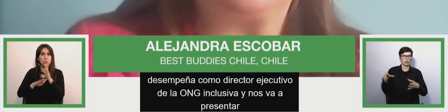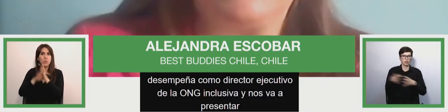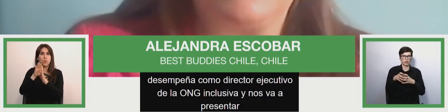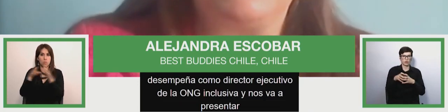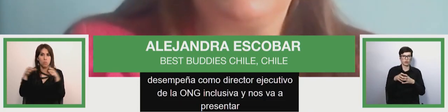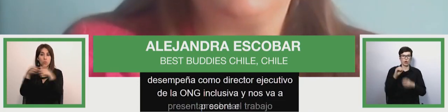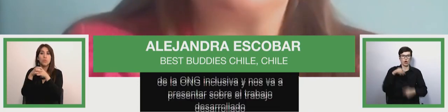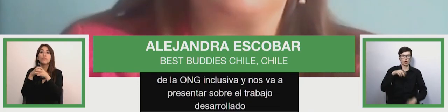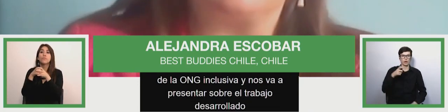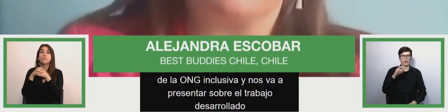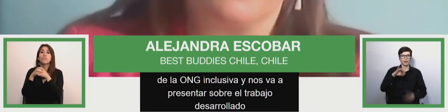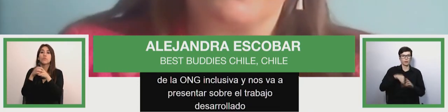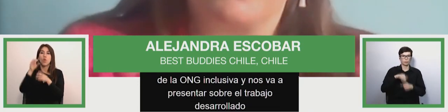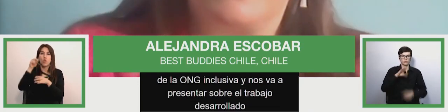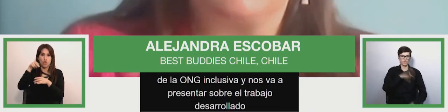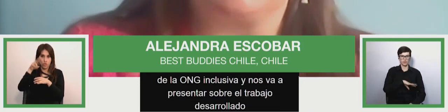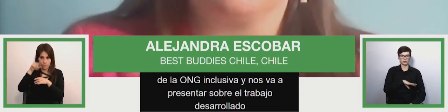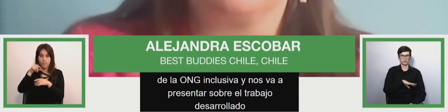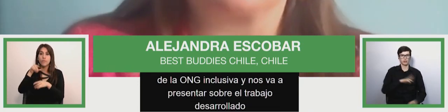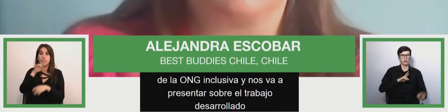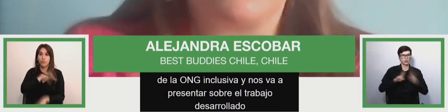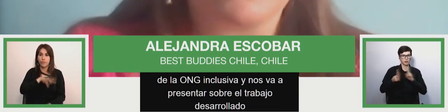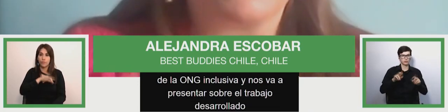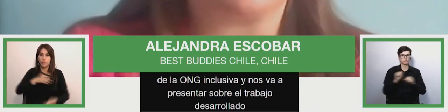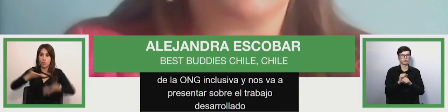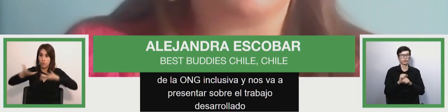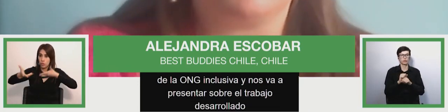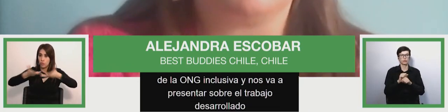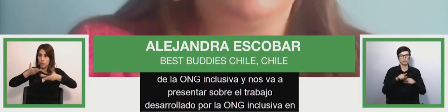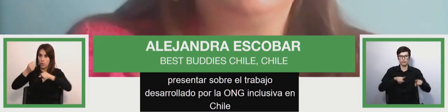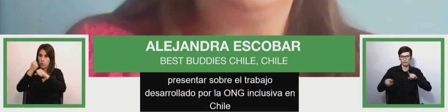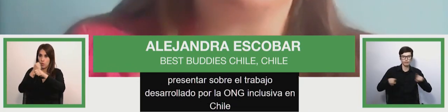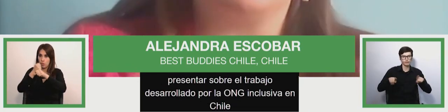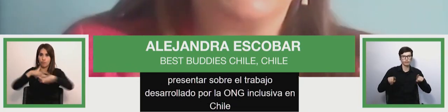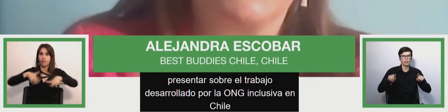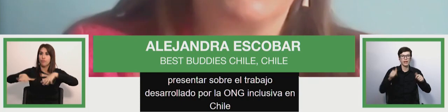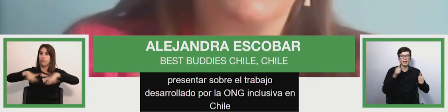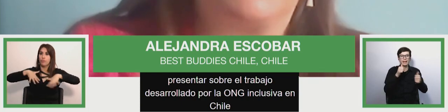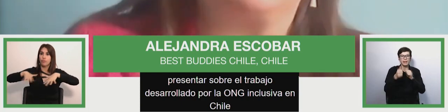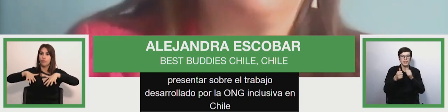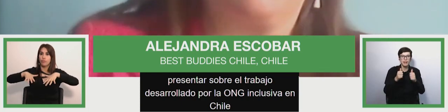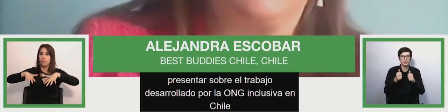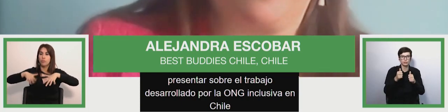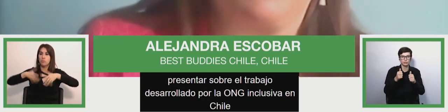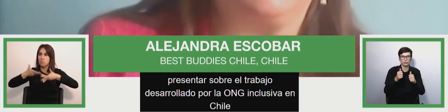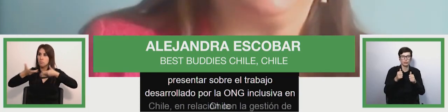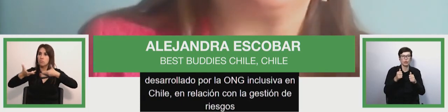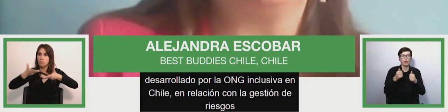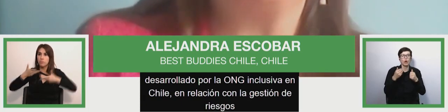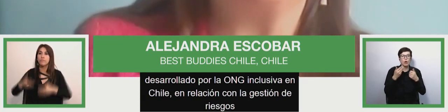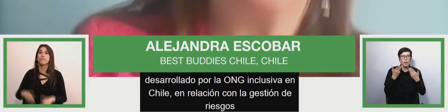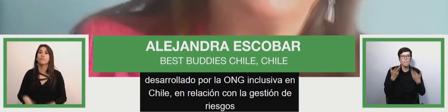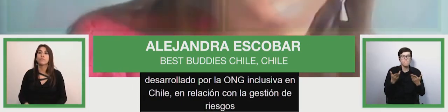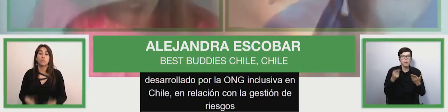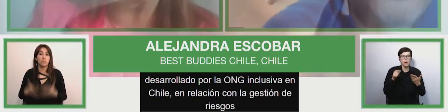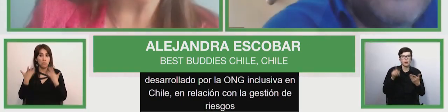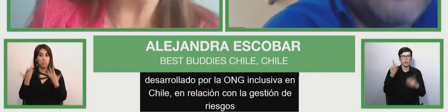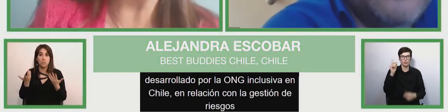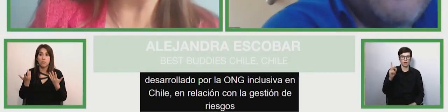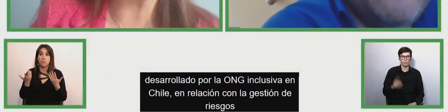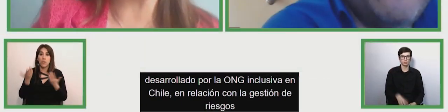he's executive director of of ngo inclusiva and who will present us the work developed by